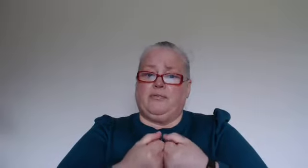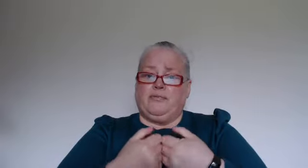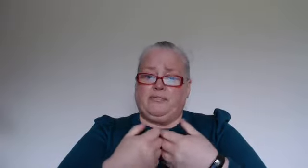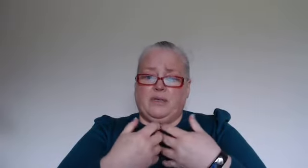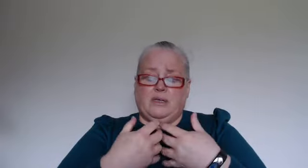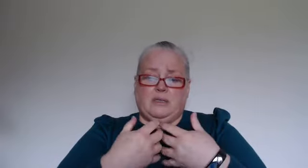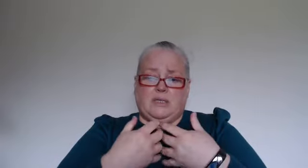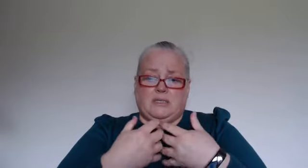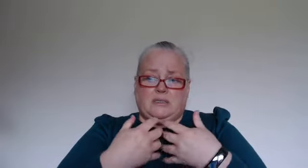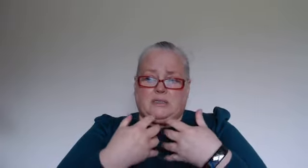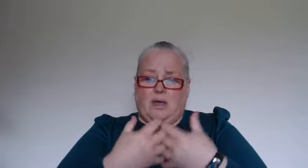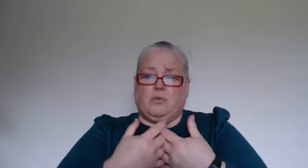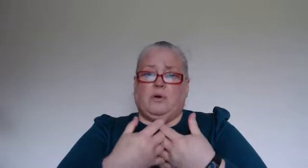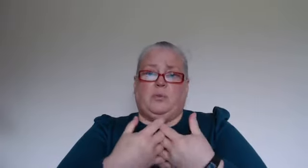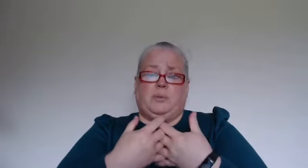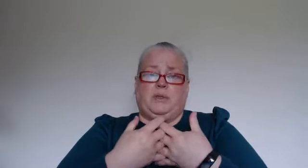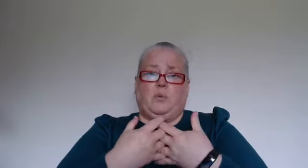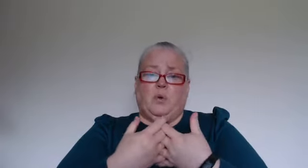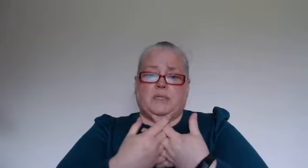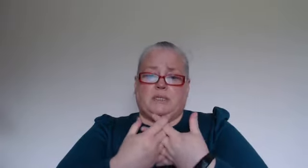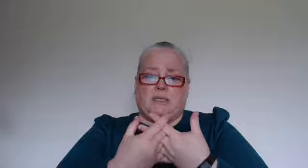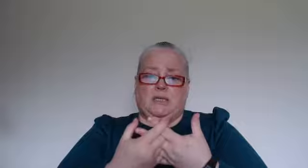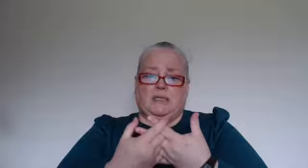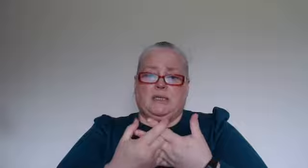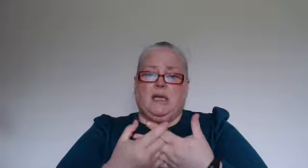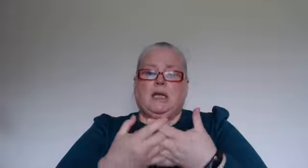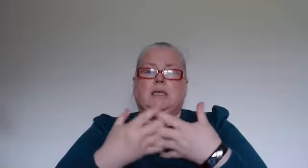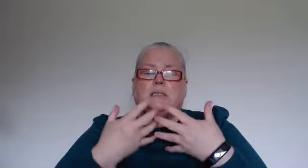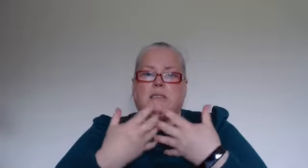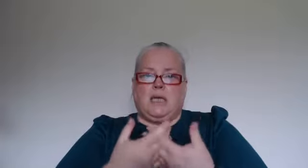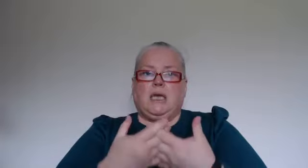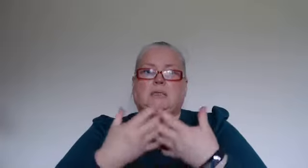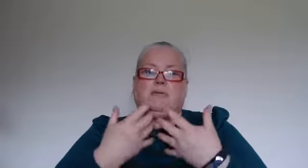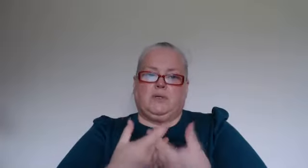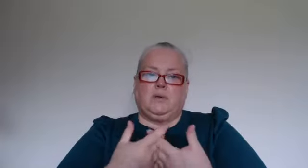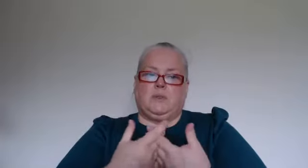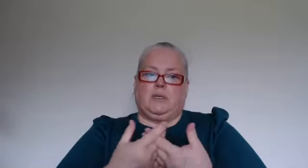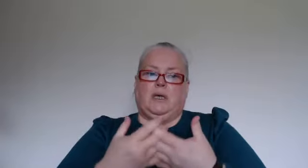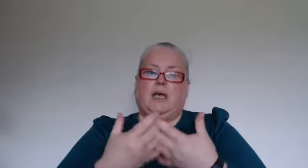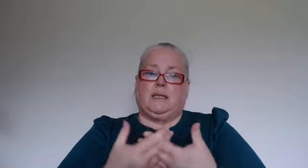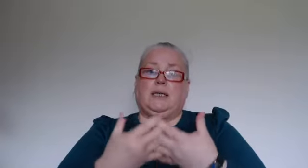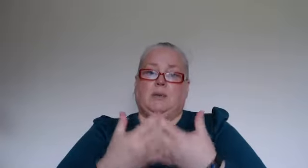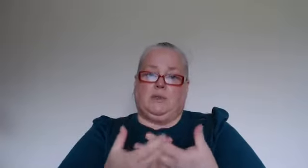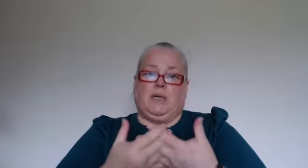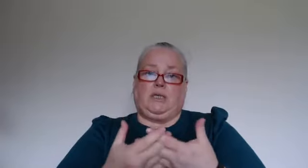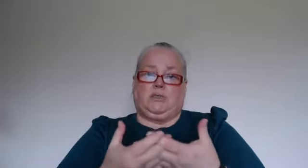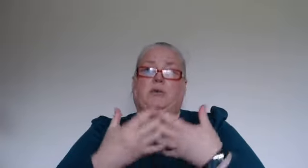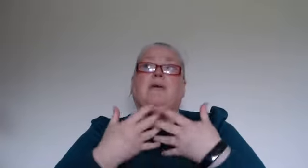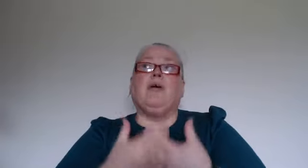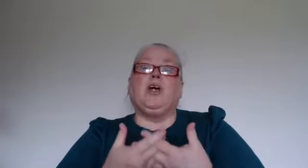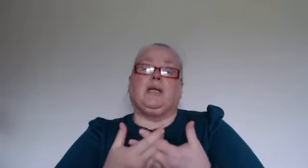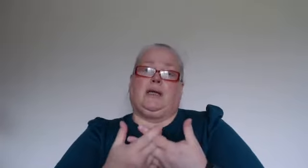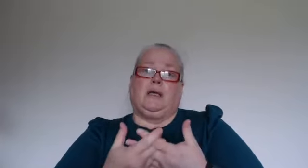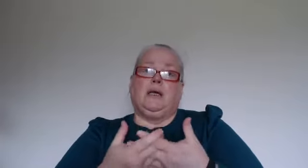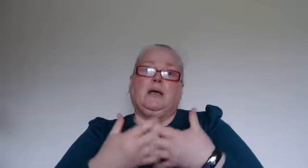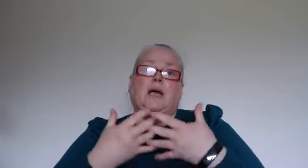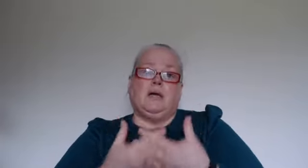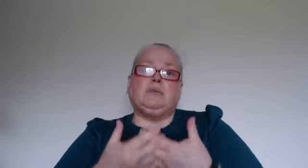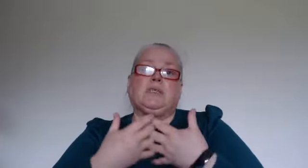if this this outcome would be the worst it is instead of using healthy communication or learning how to